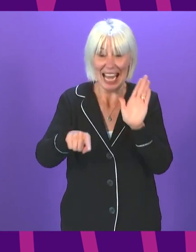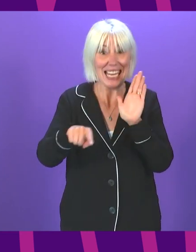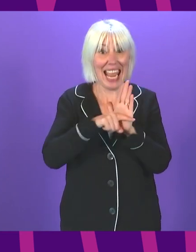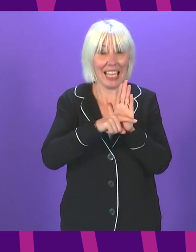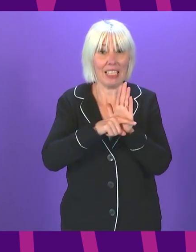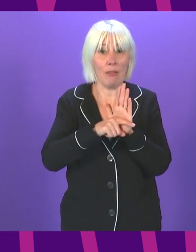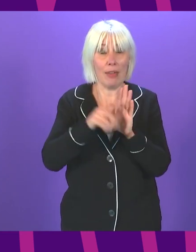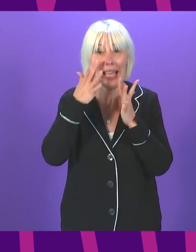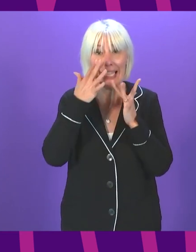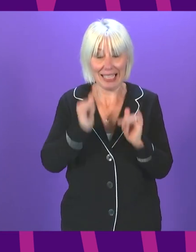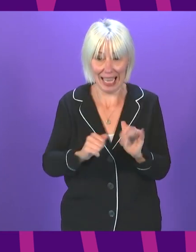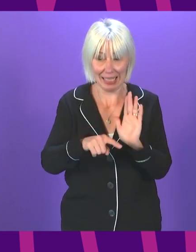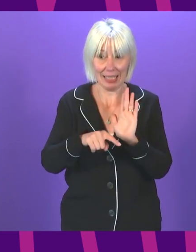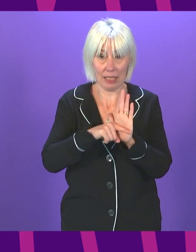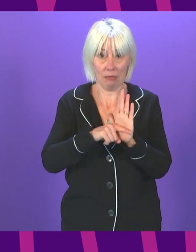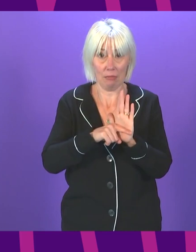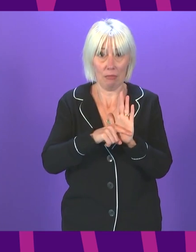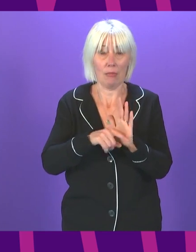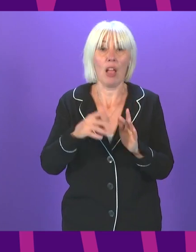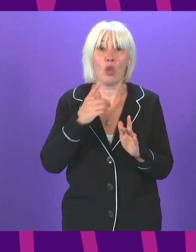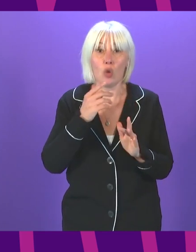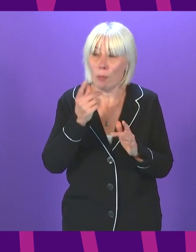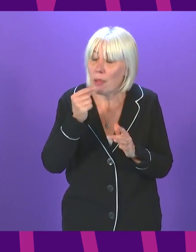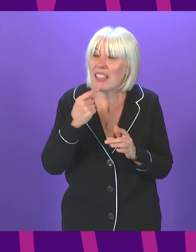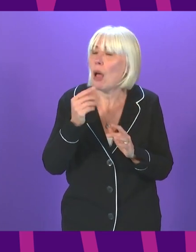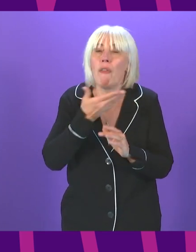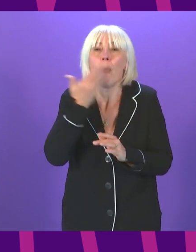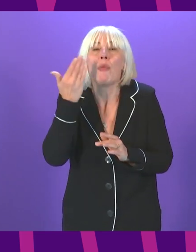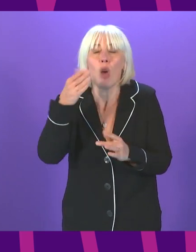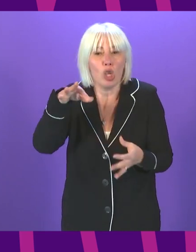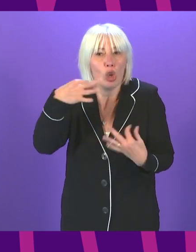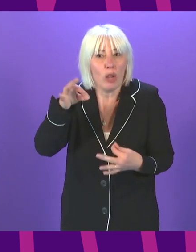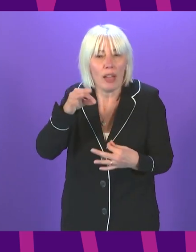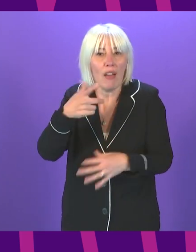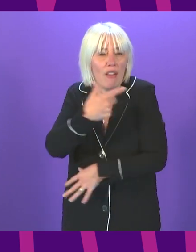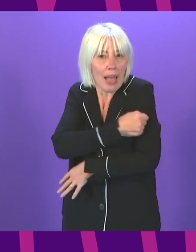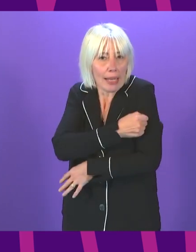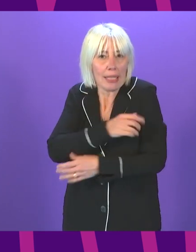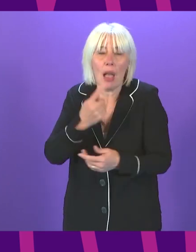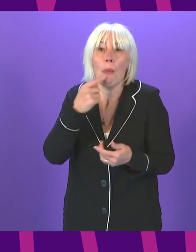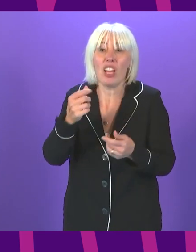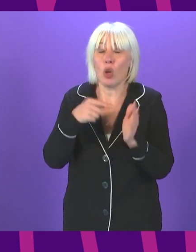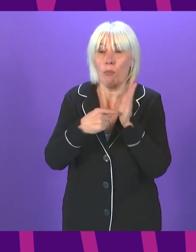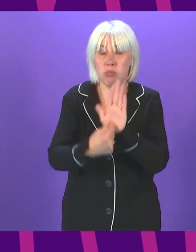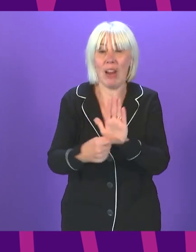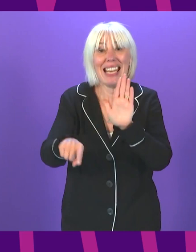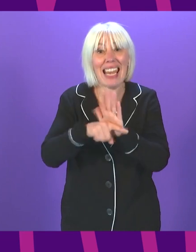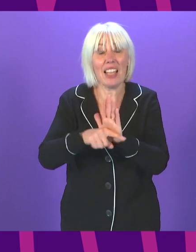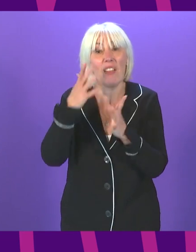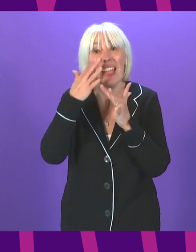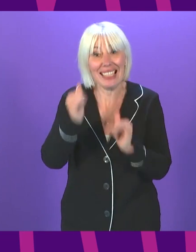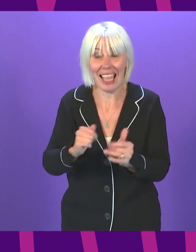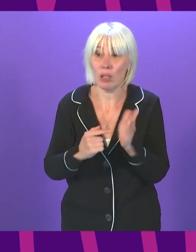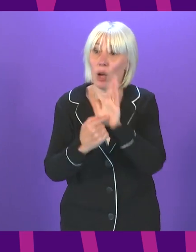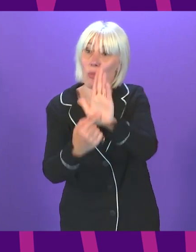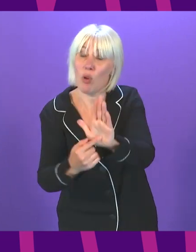alternative to vaccination certification as a means of entry to the venues that the First Minister outlined? First Minister. I'll come on to that